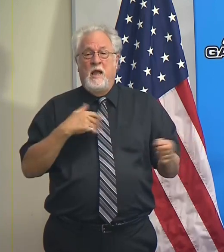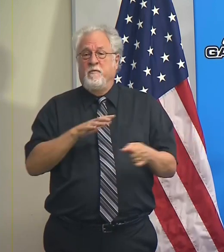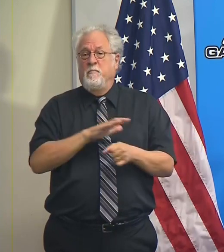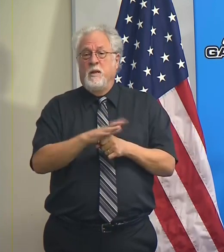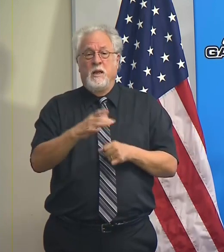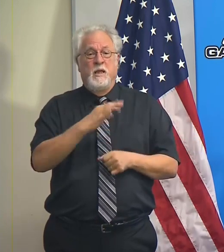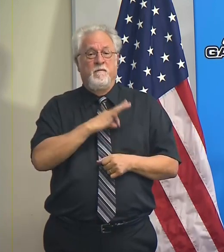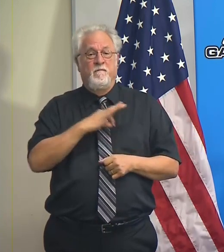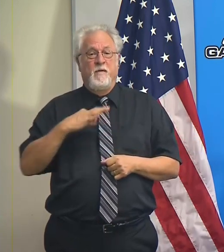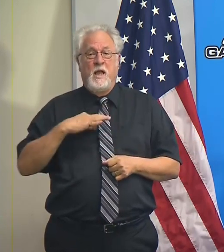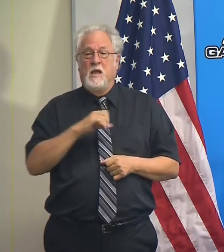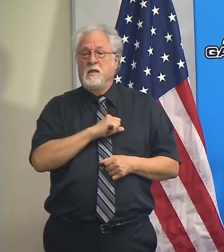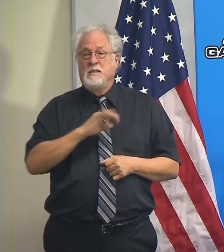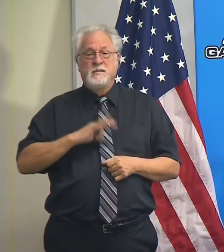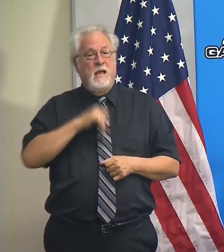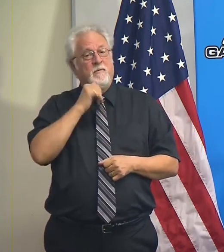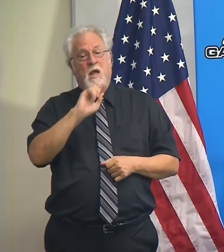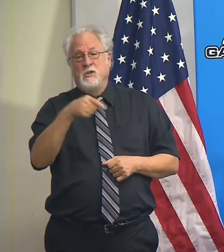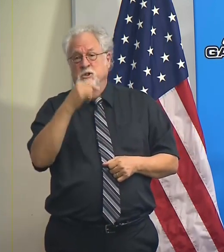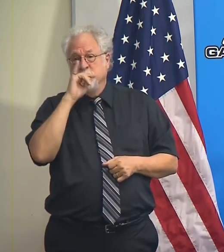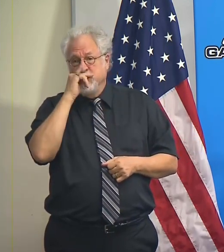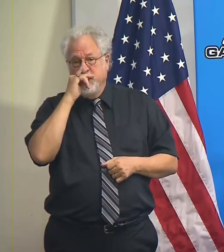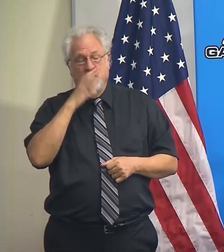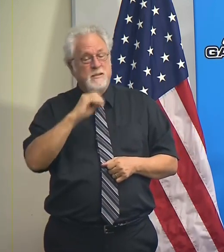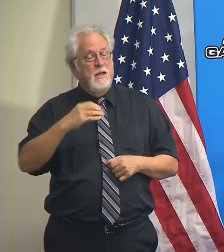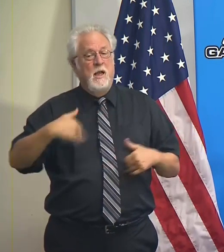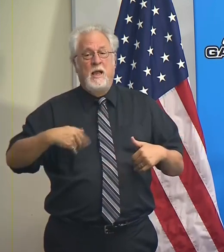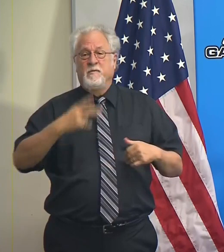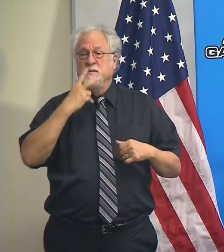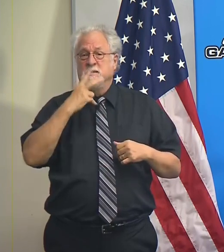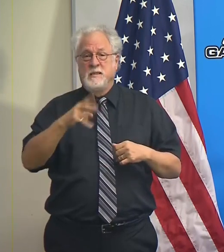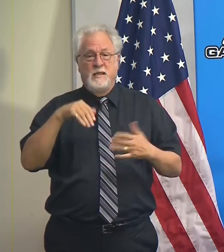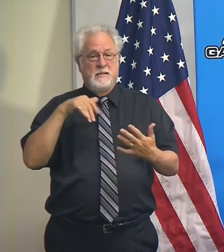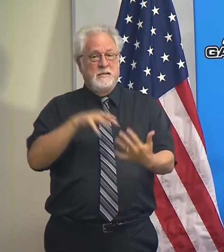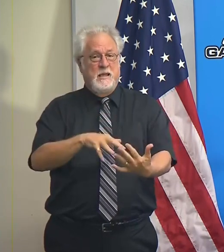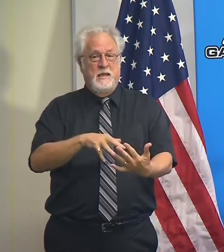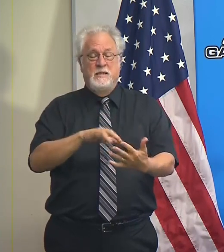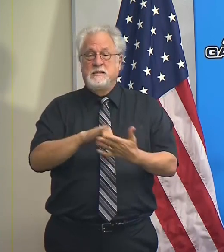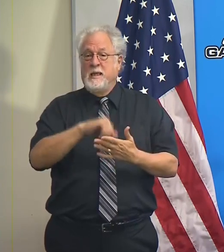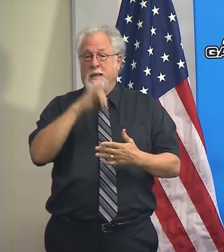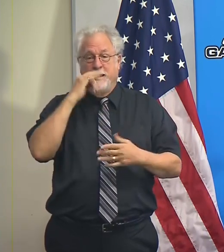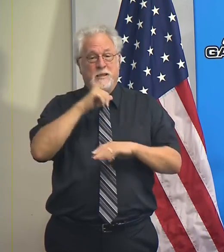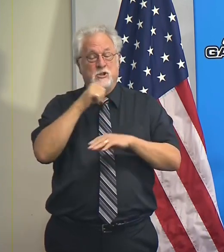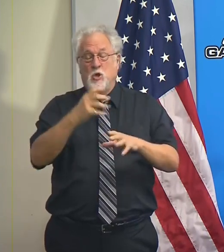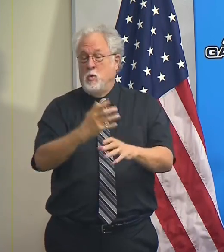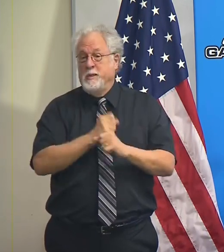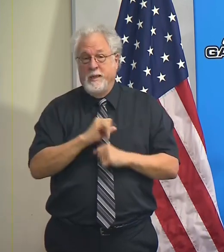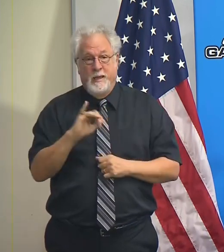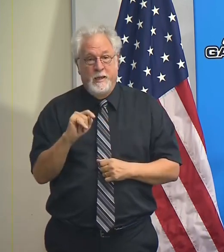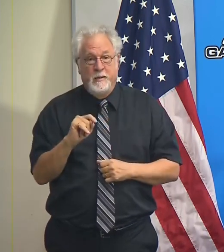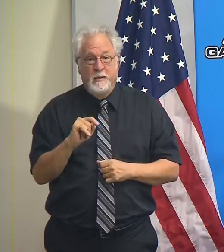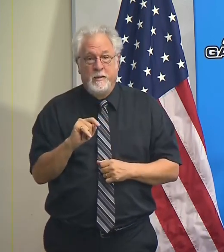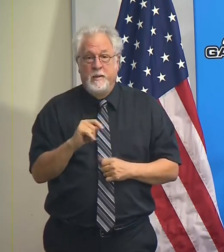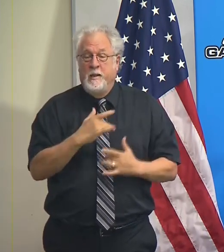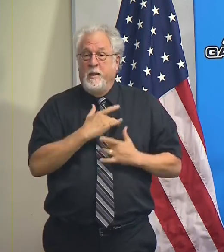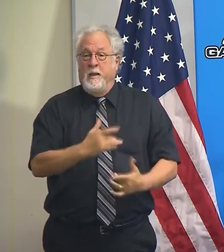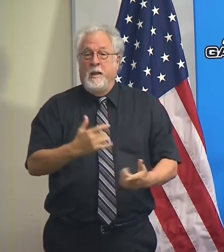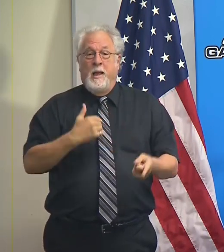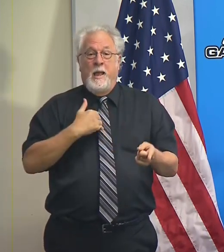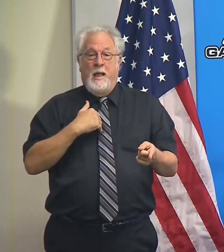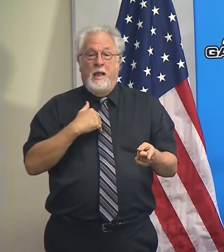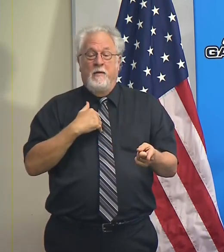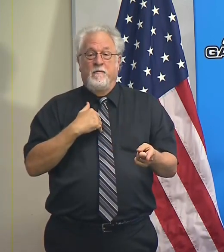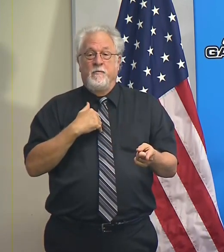faculty and staff, not just kids. And I haven't seen studies that say that kids don't get the disease. They typically have